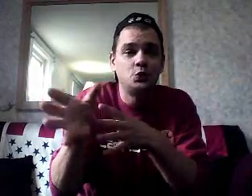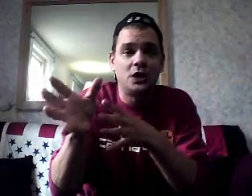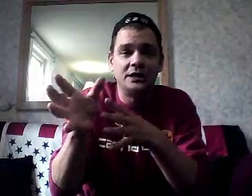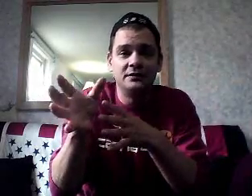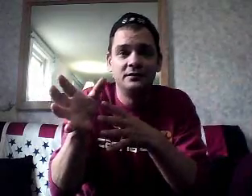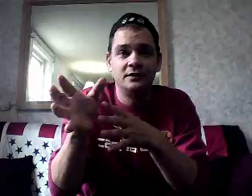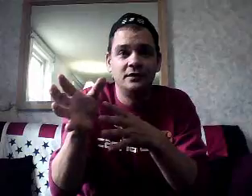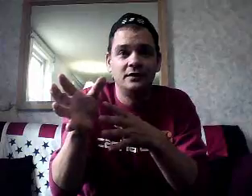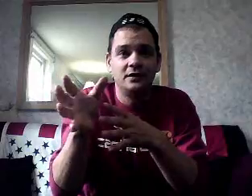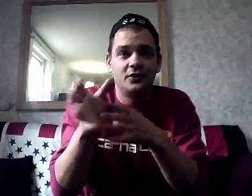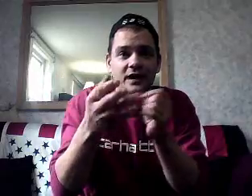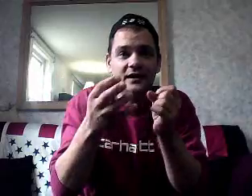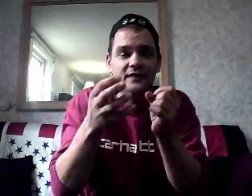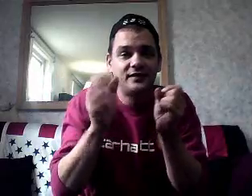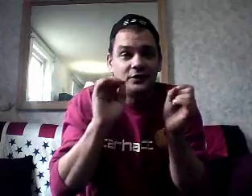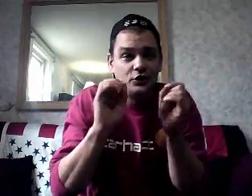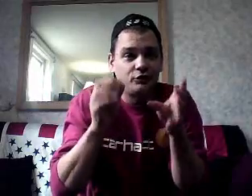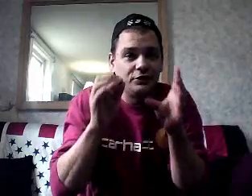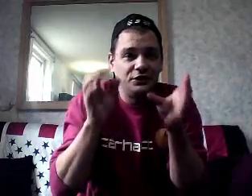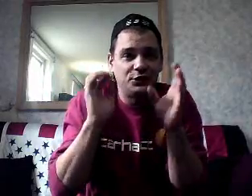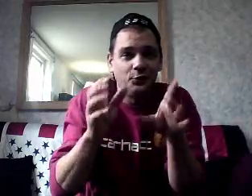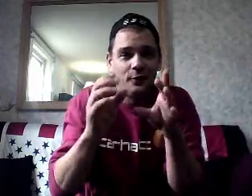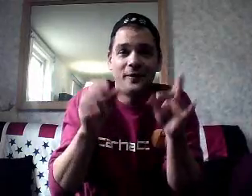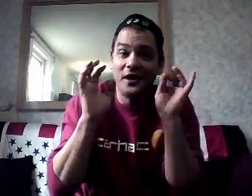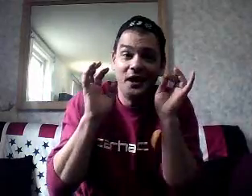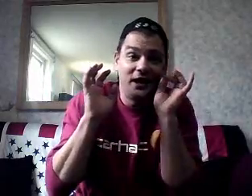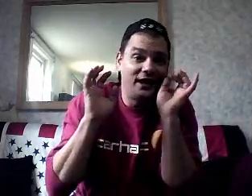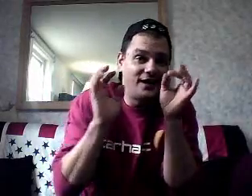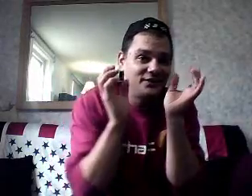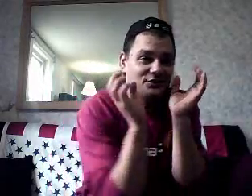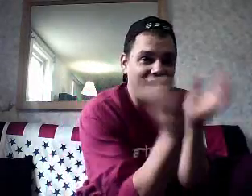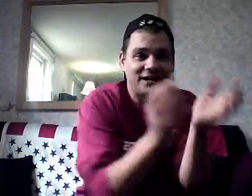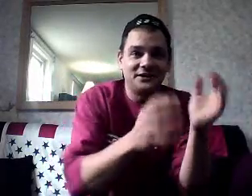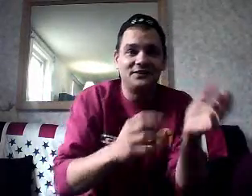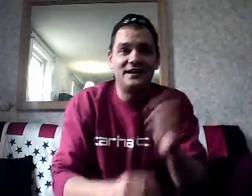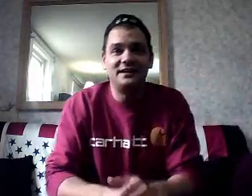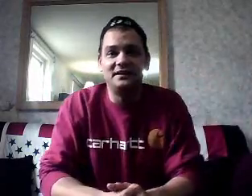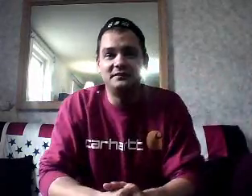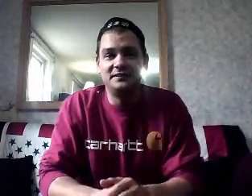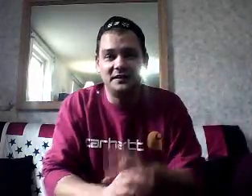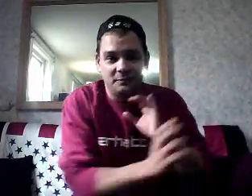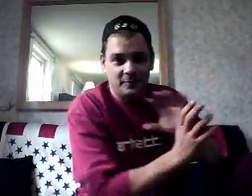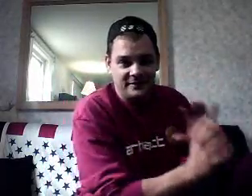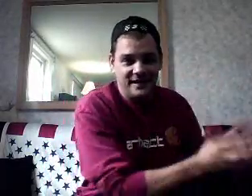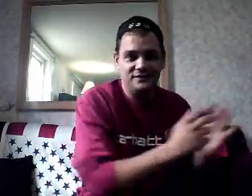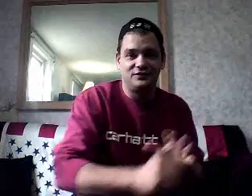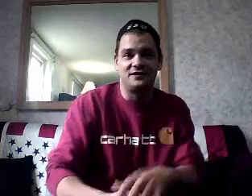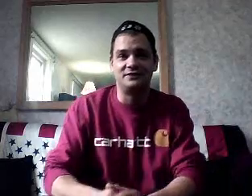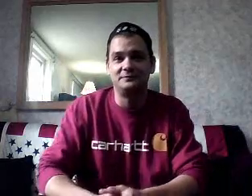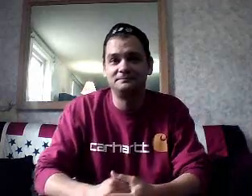new one, all right? It's going to look really cool, but you're not going to like it, the implementation of it,